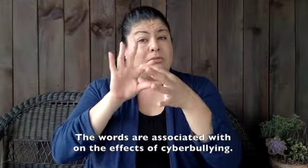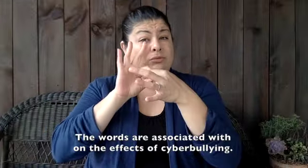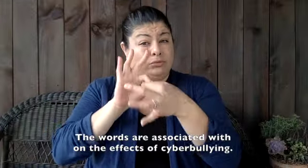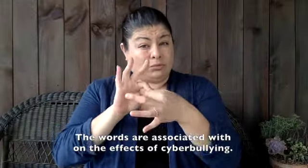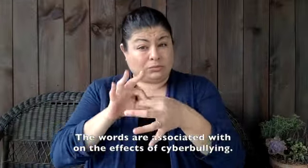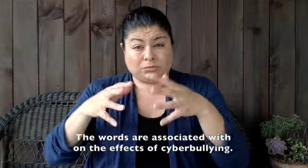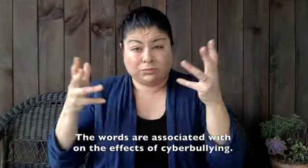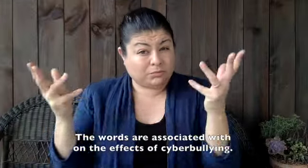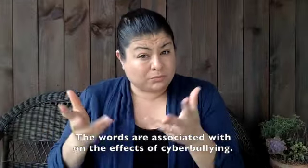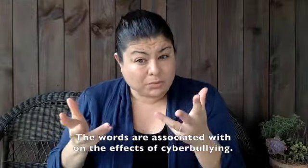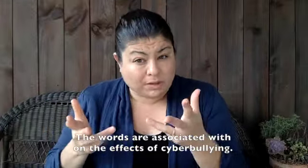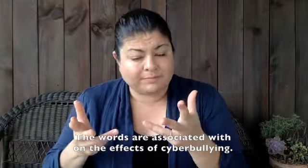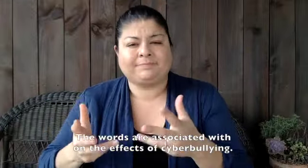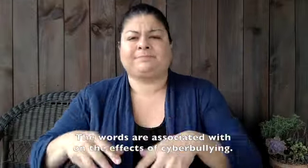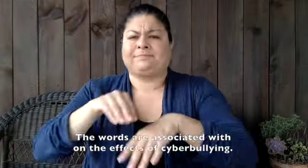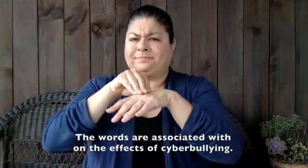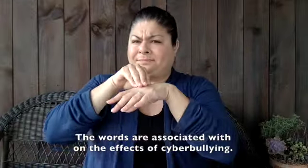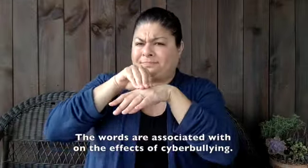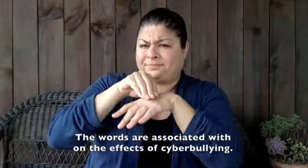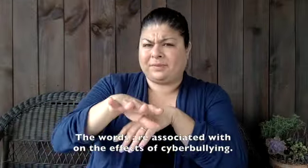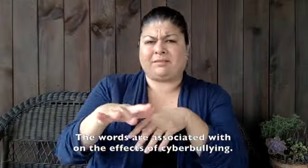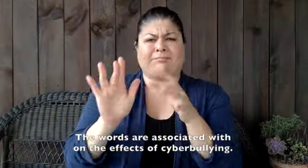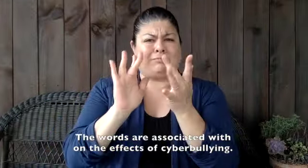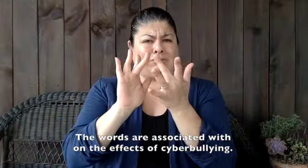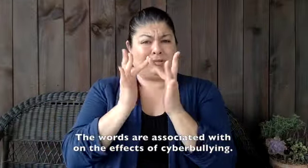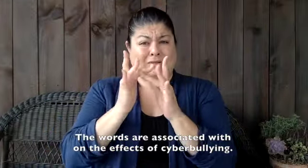the words are associated with the effects of cyber bullying